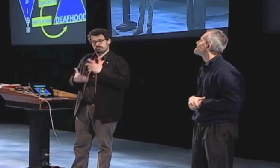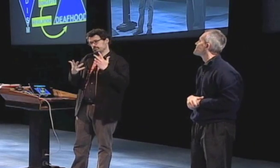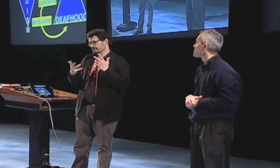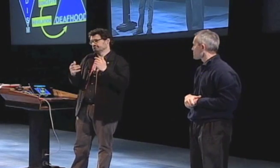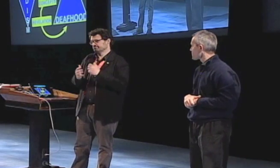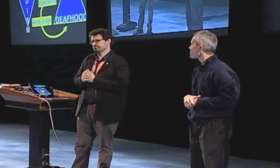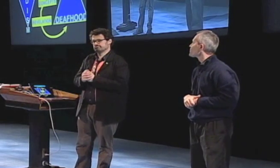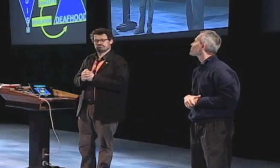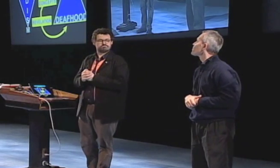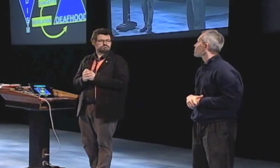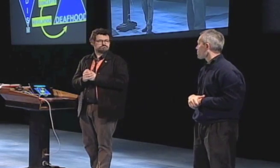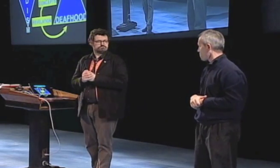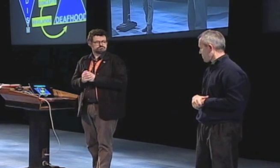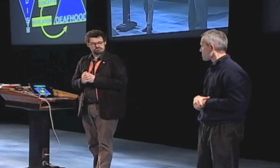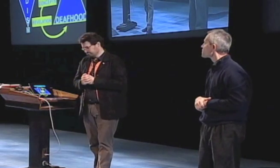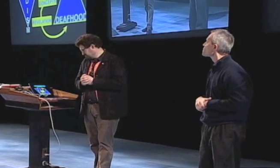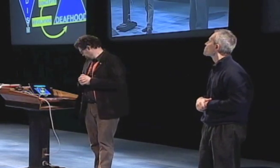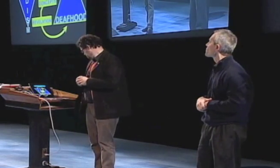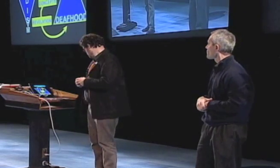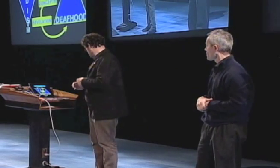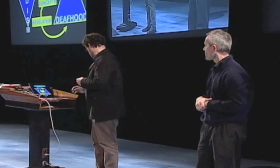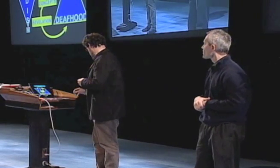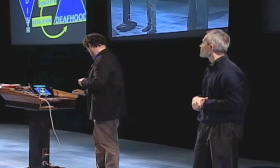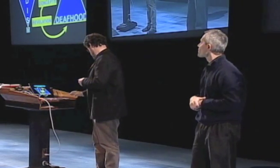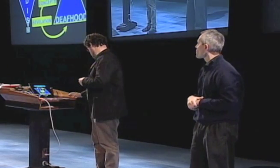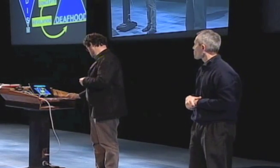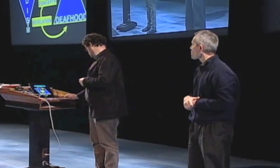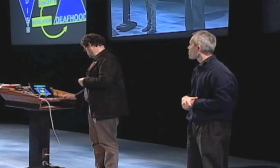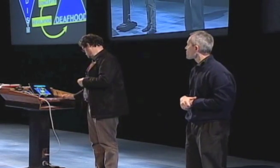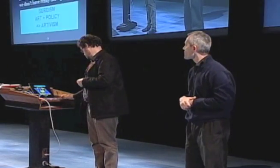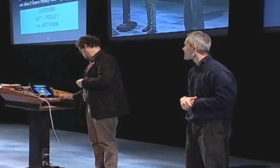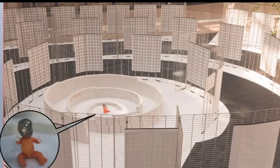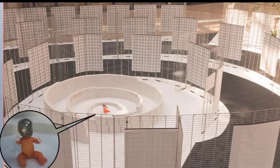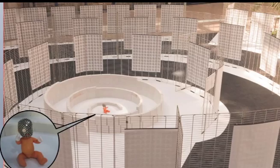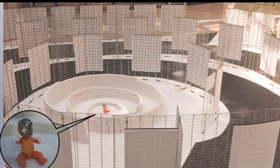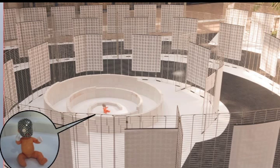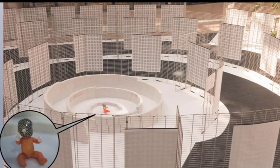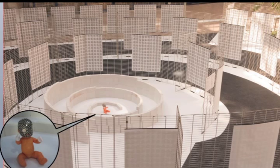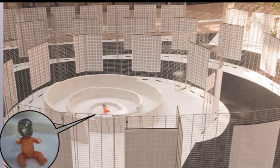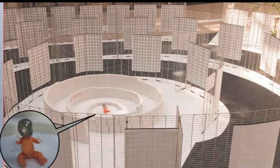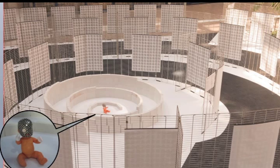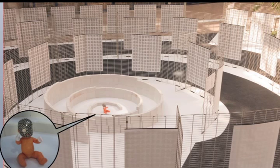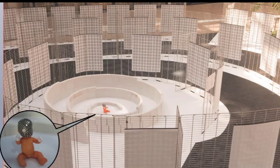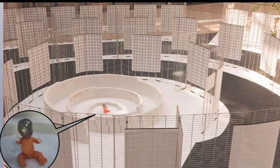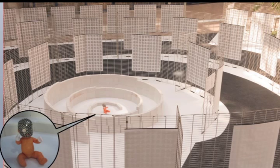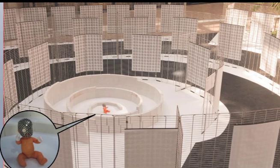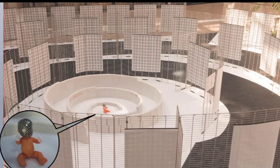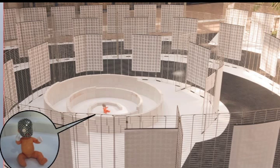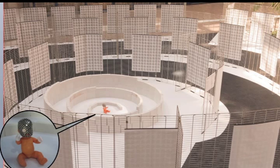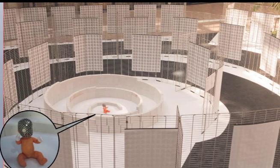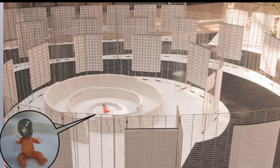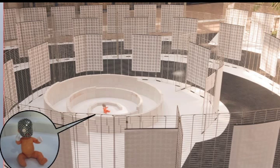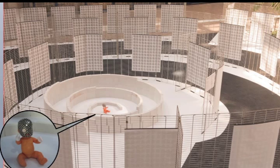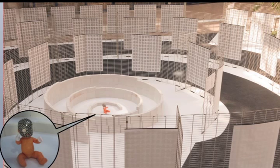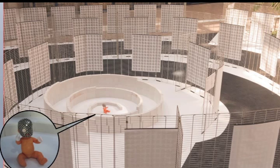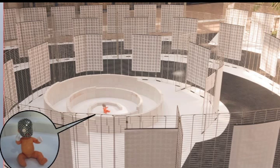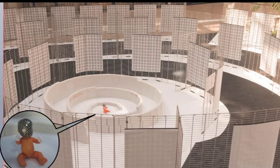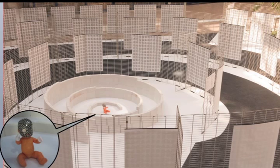and deaf hood is a powerful positive force that neutralizes this